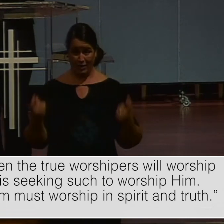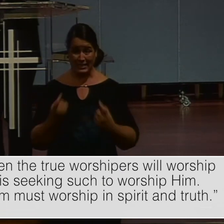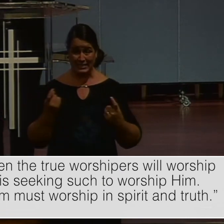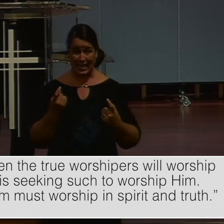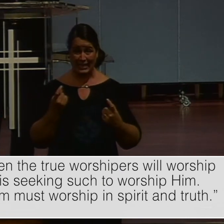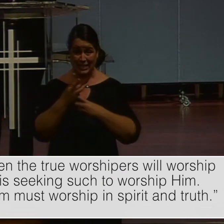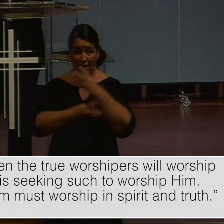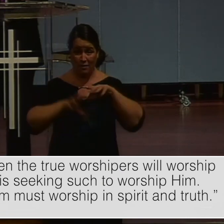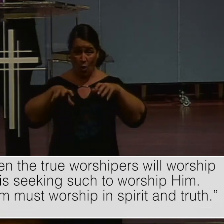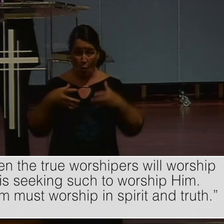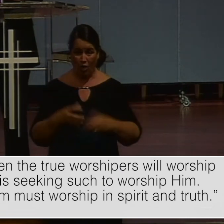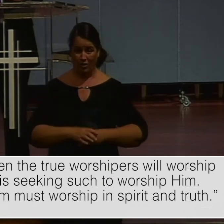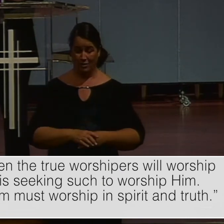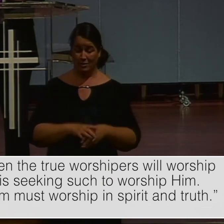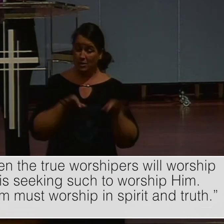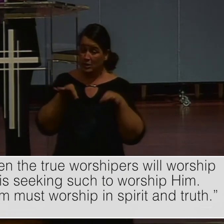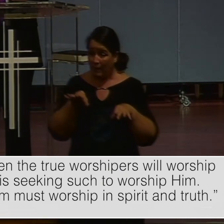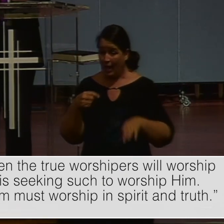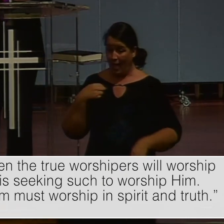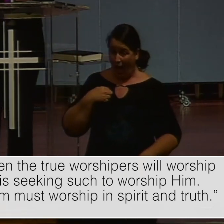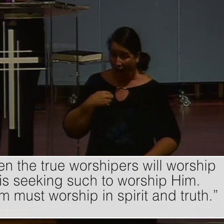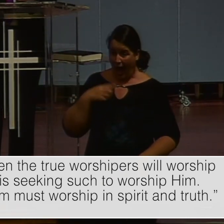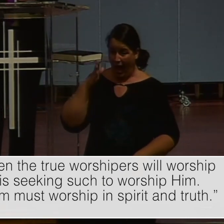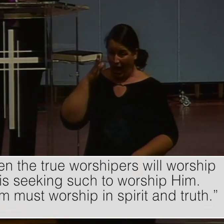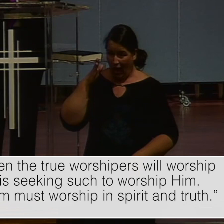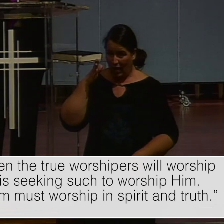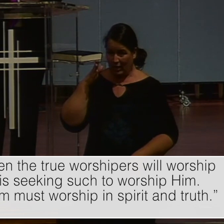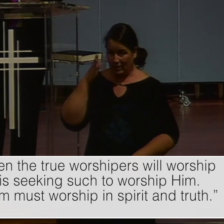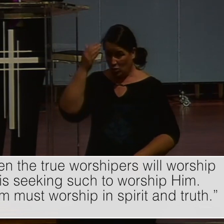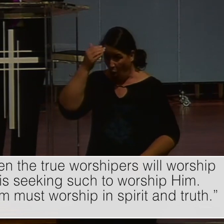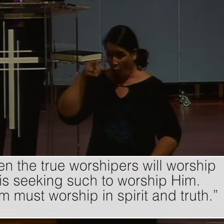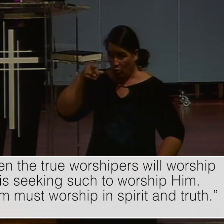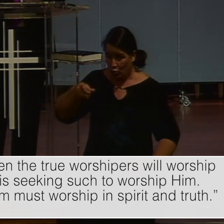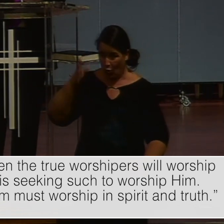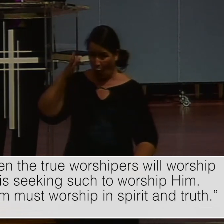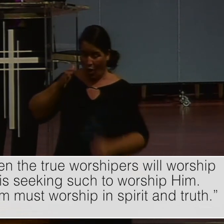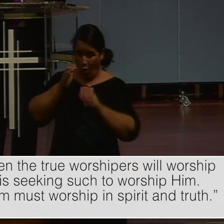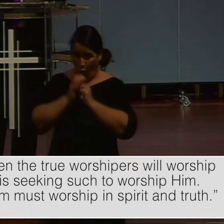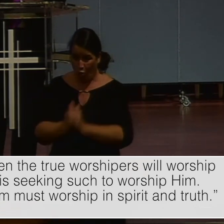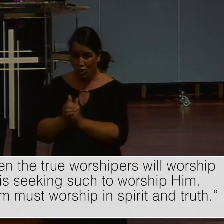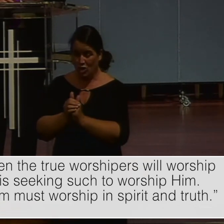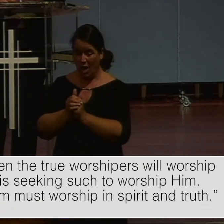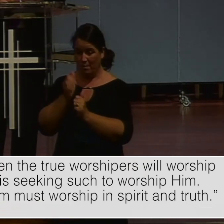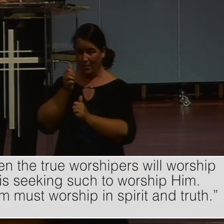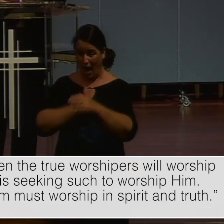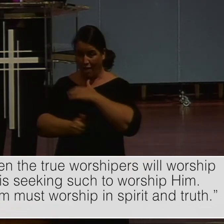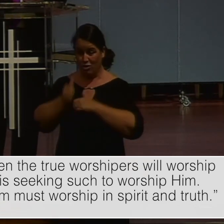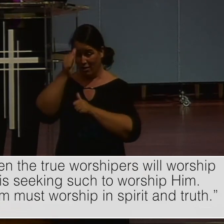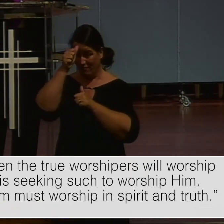Why? Because God. the flesh. Is talking with her. When true. Worshippers. Will worship. The father. In spirit. And truth.